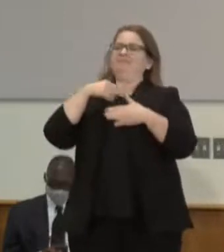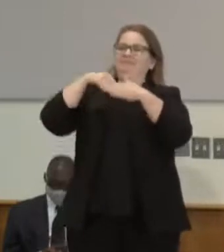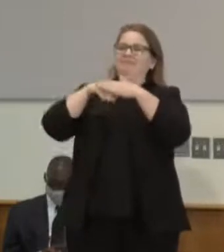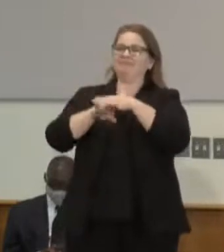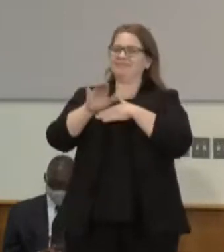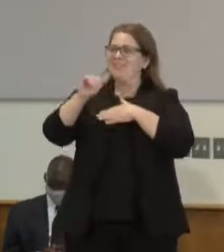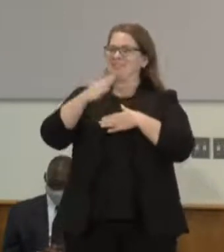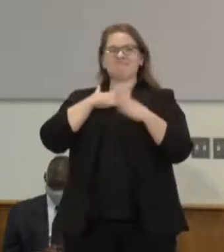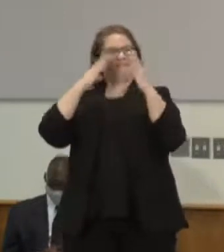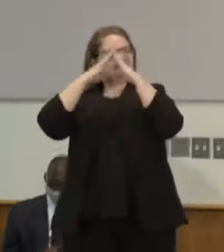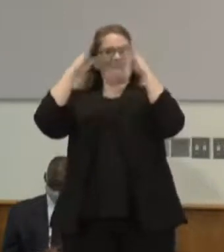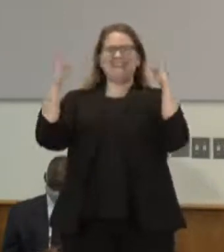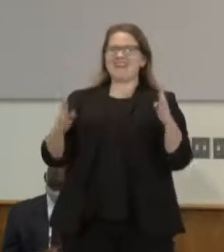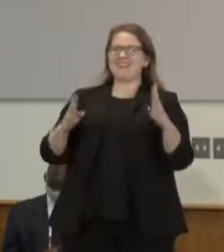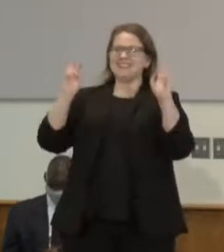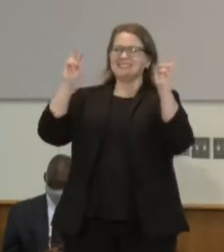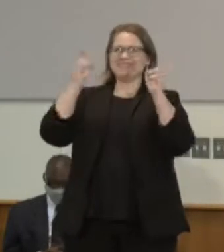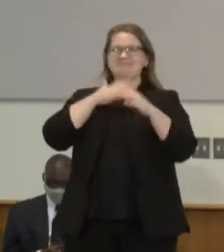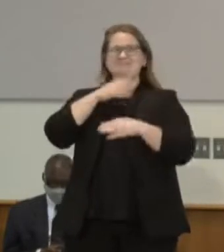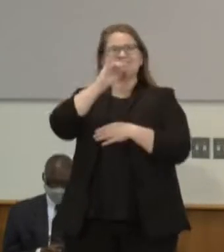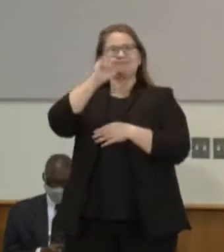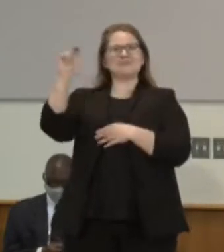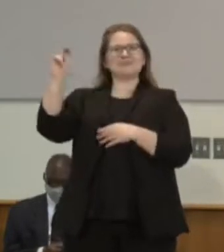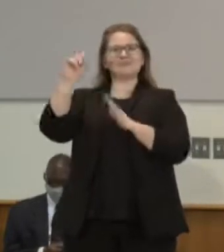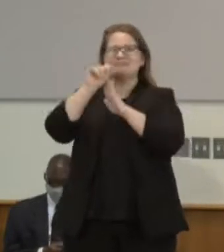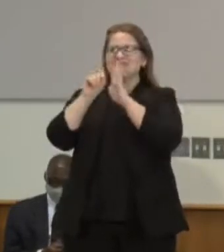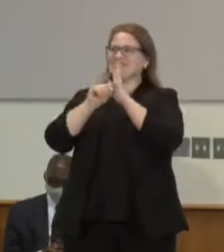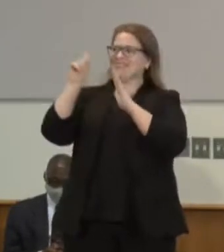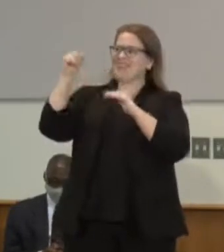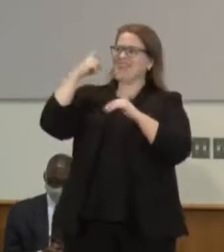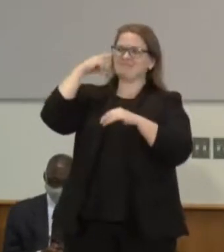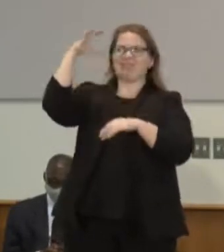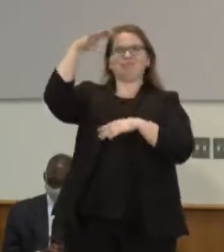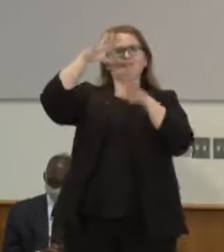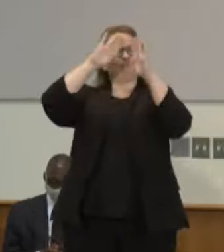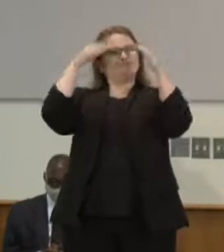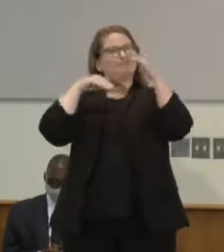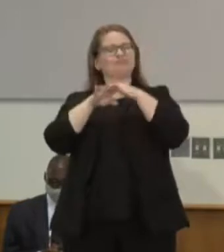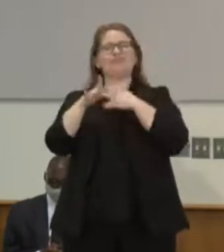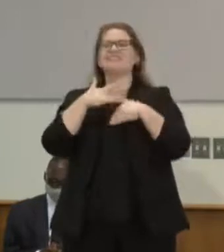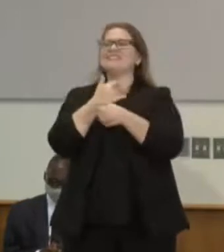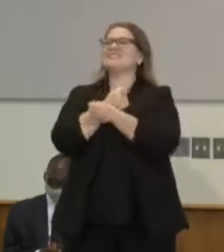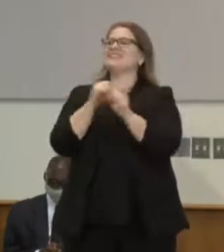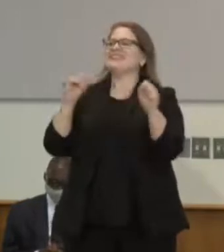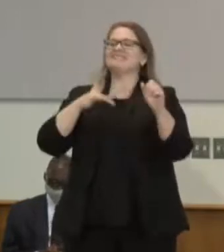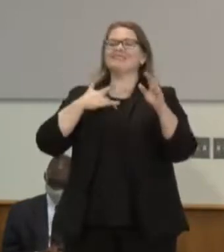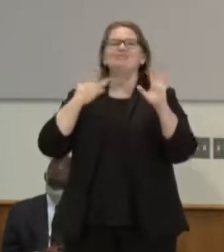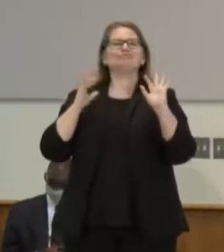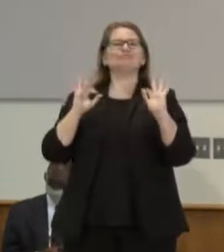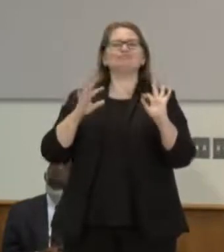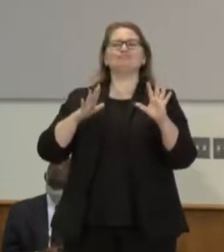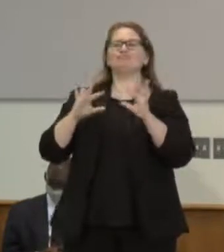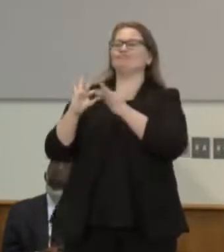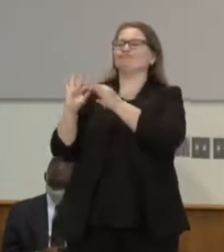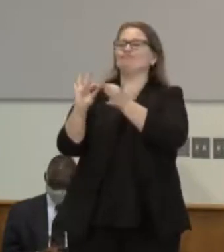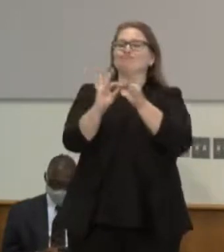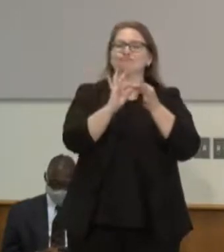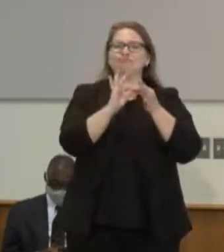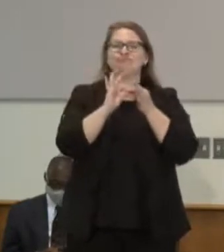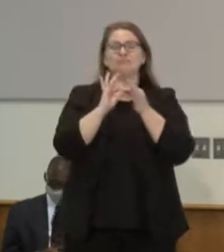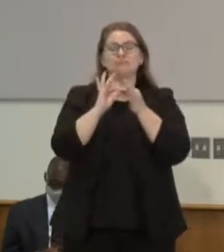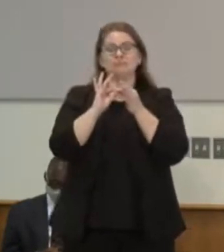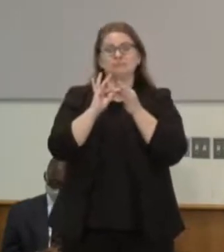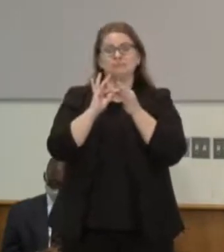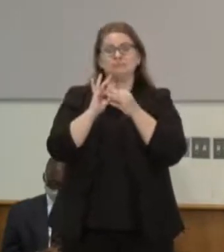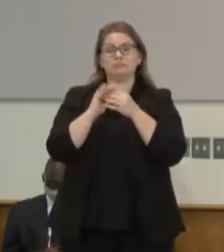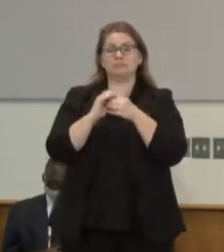the Minnesota state capitol and and be clear the current process is not well